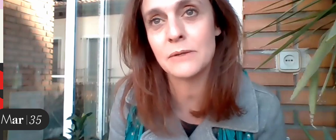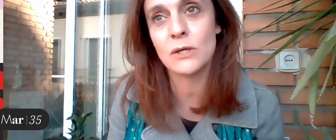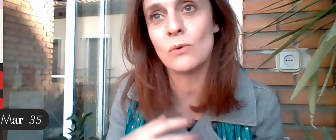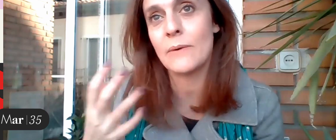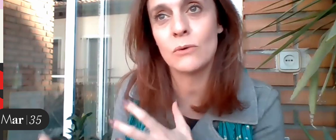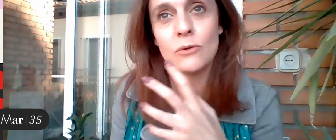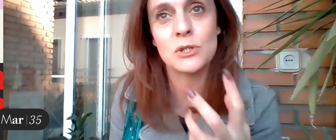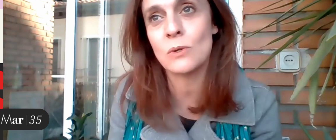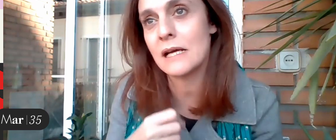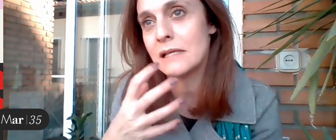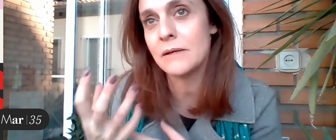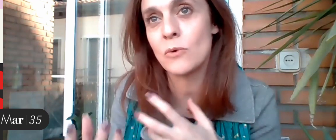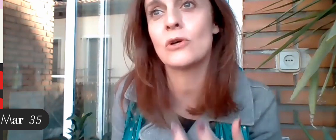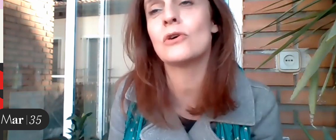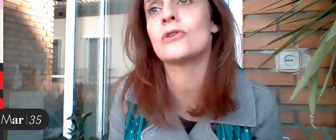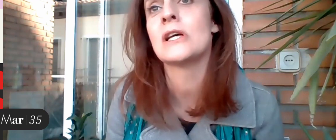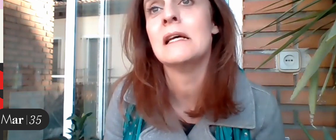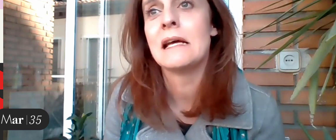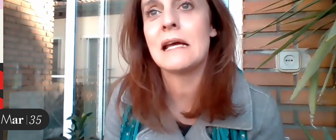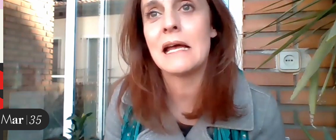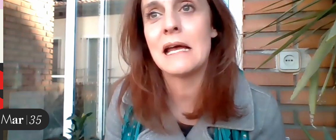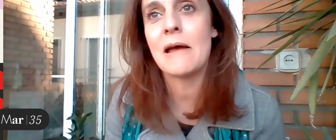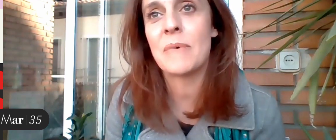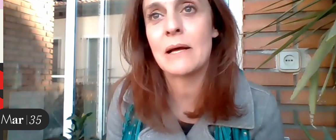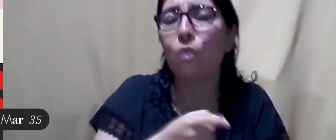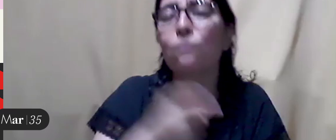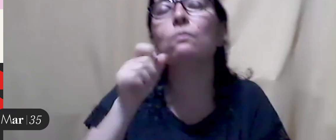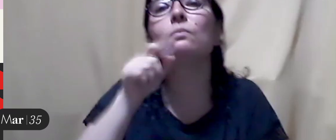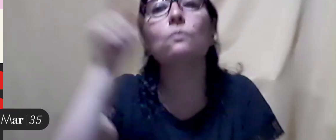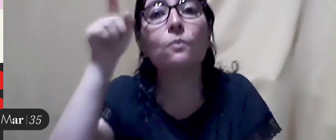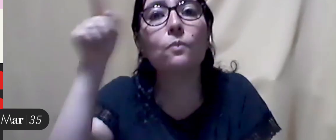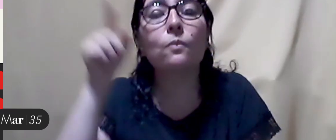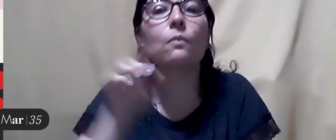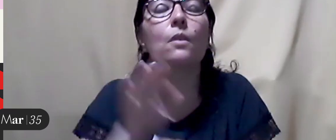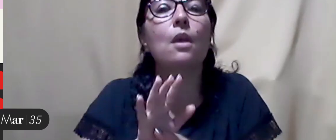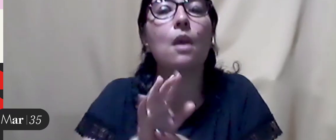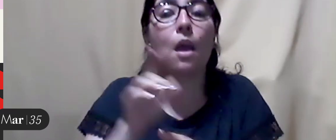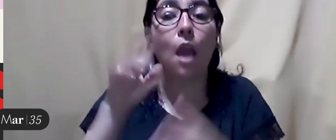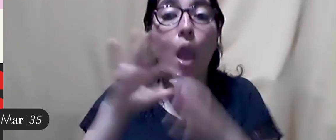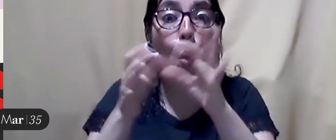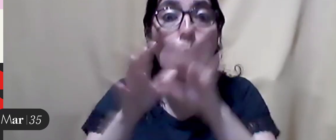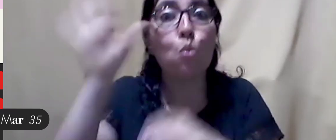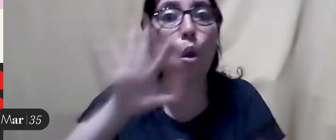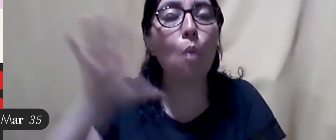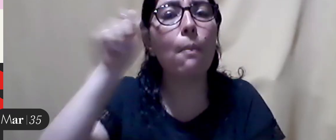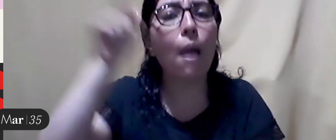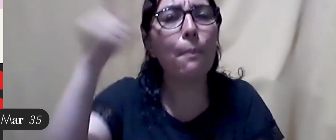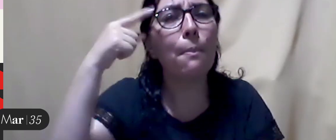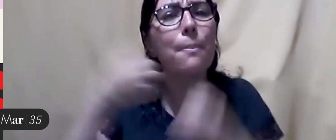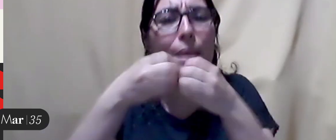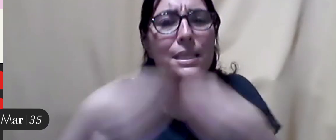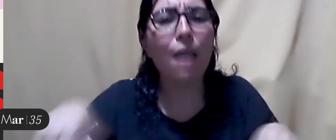europe in general in terms of uh humor because we combined audiovisual arts and uh